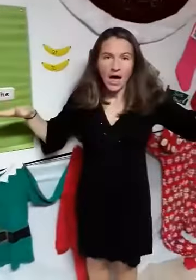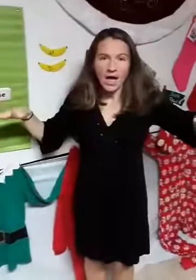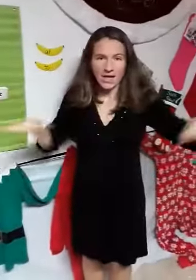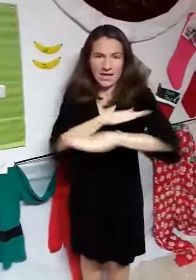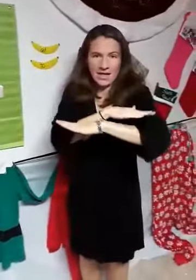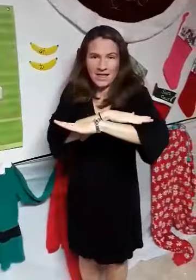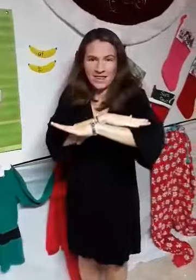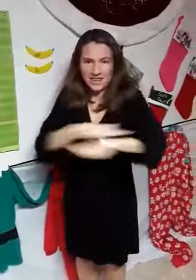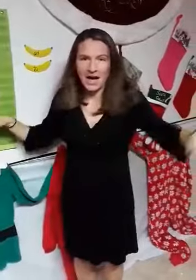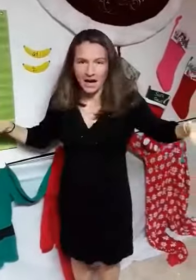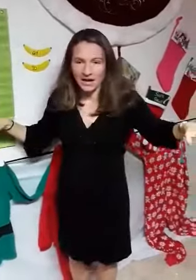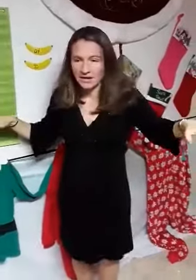the.